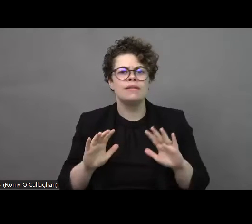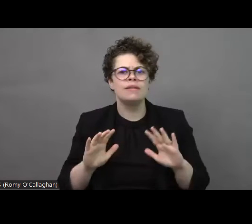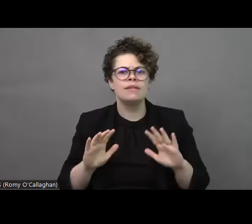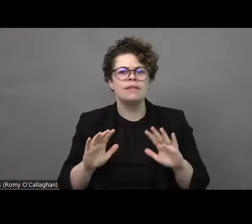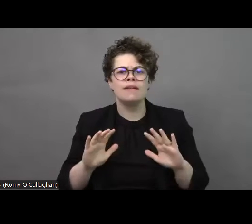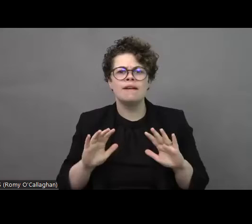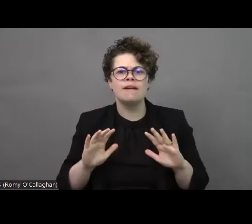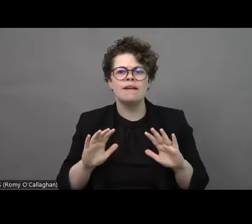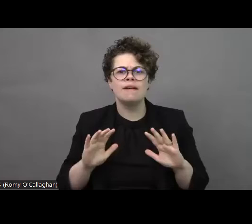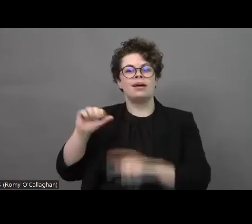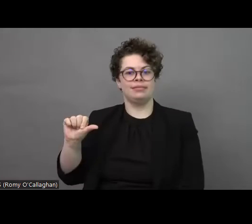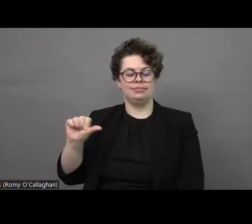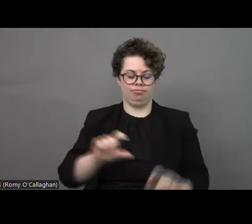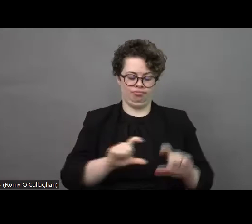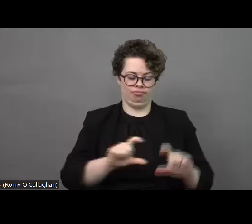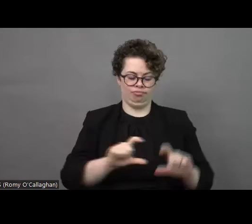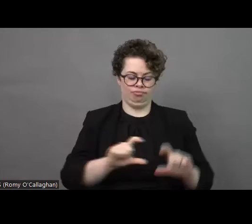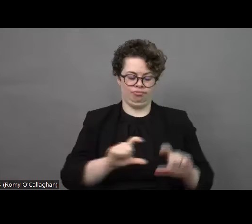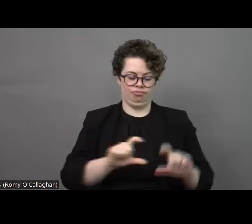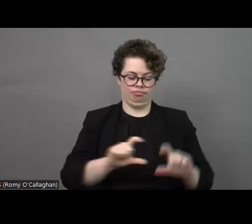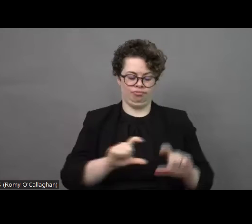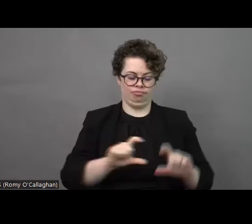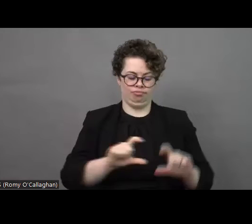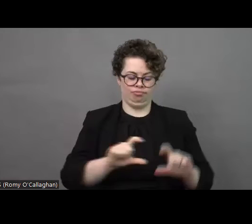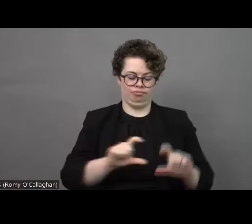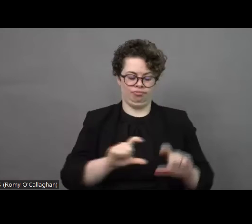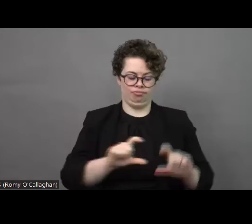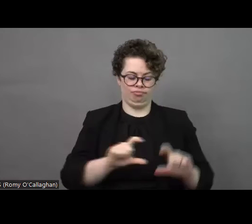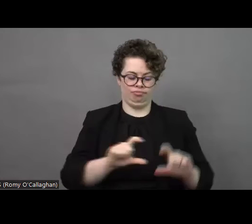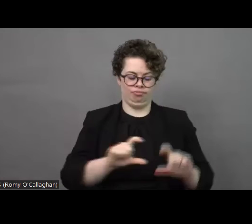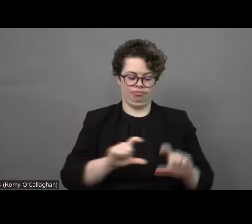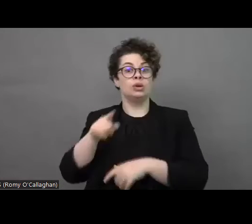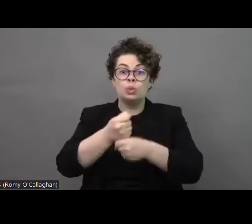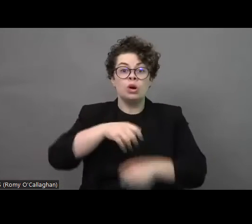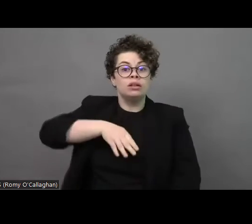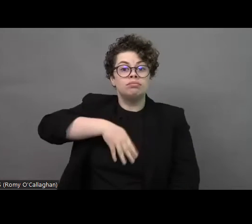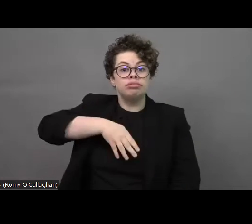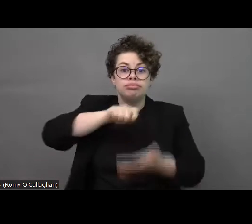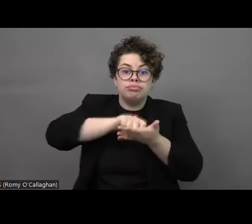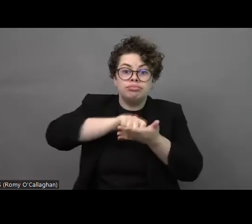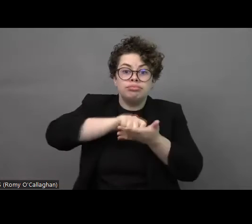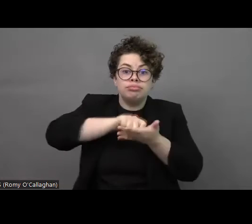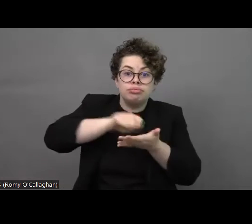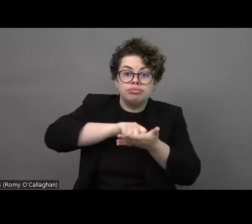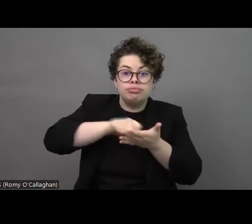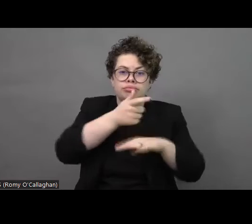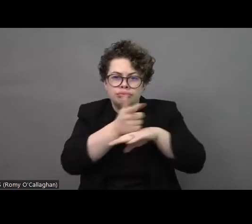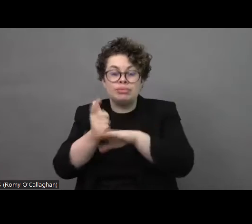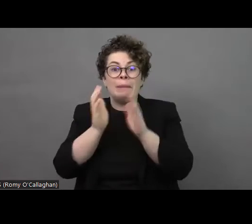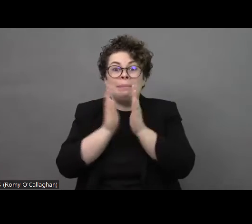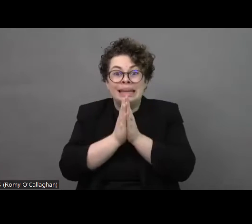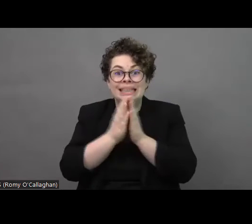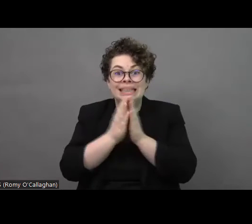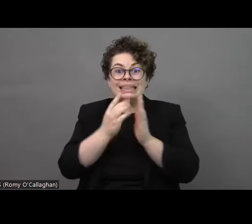also in the toolkit in due course. Please, if you're a journalist, identify yourself so that we